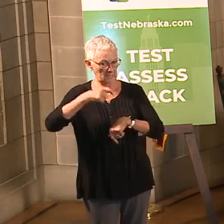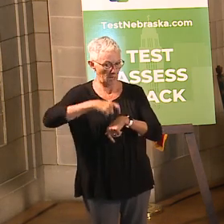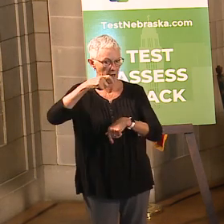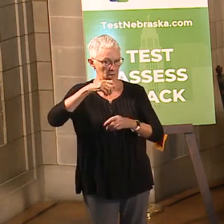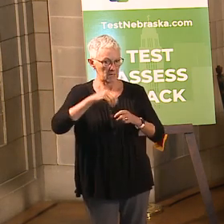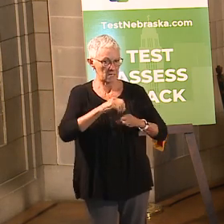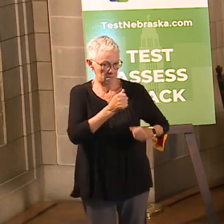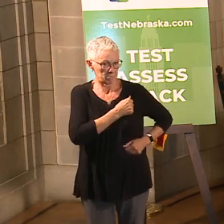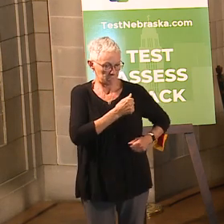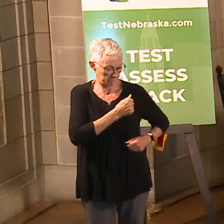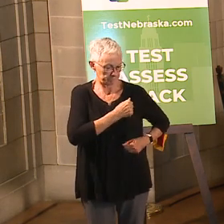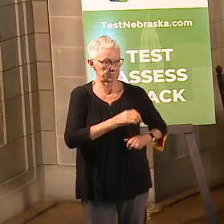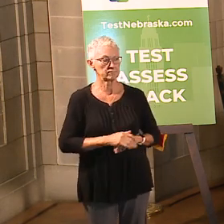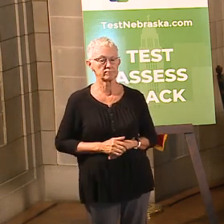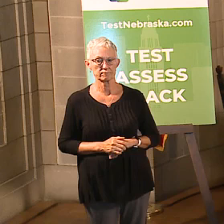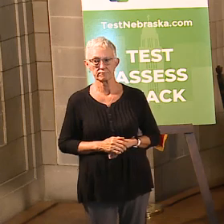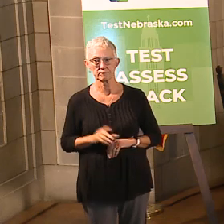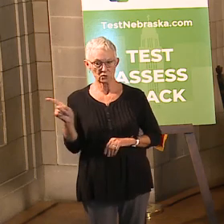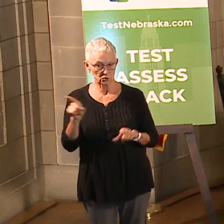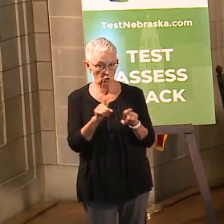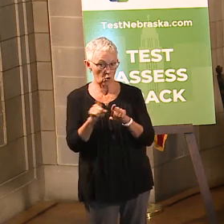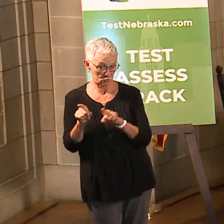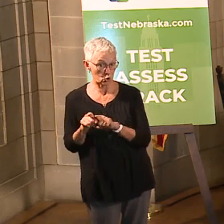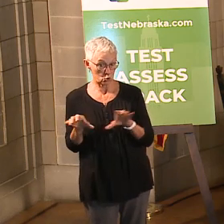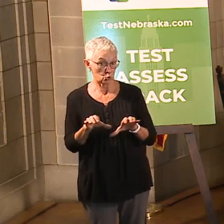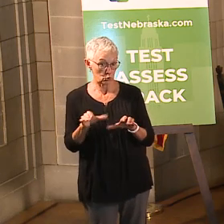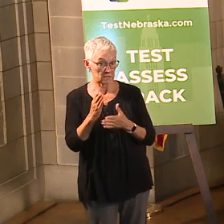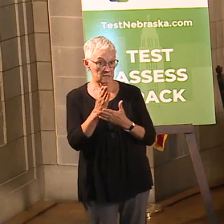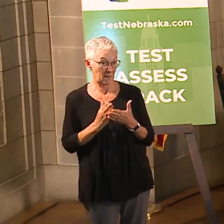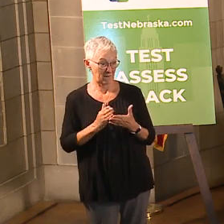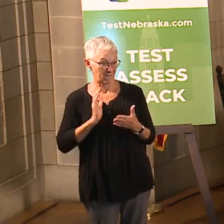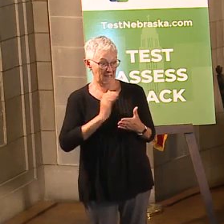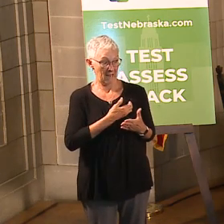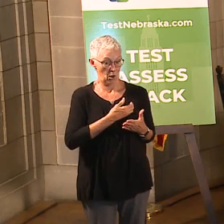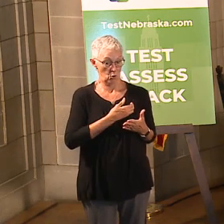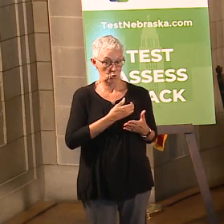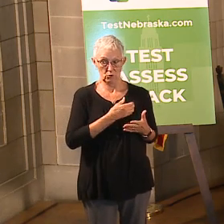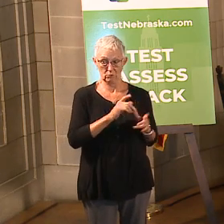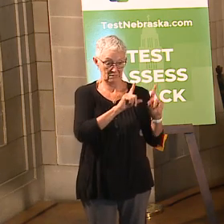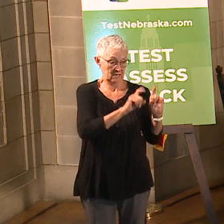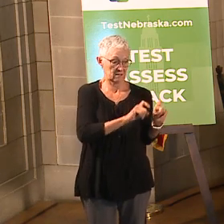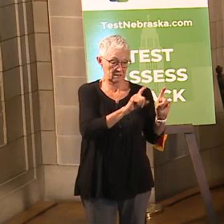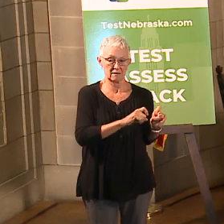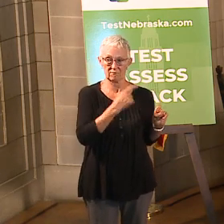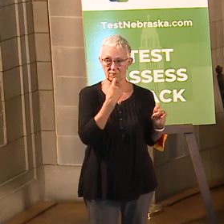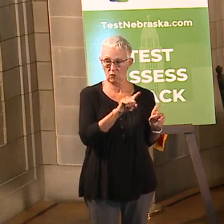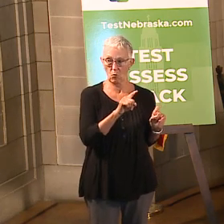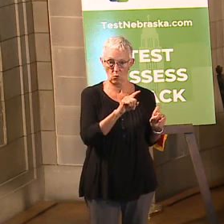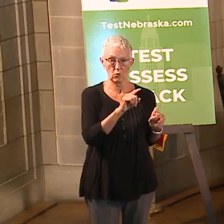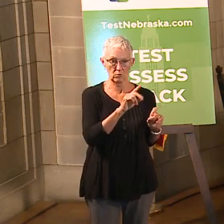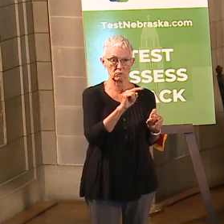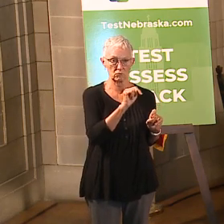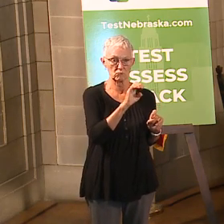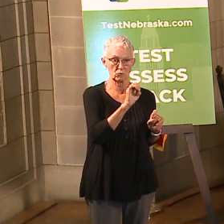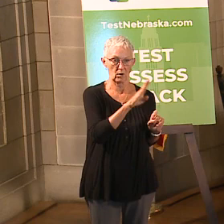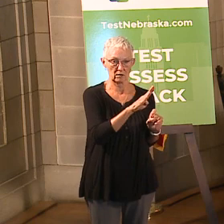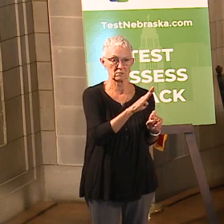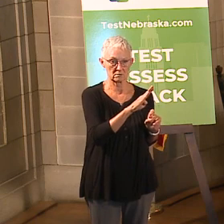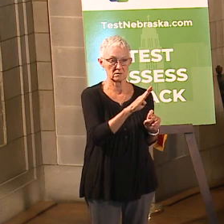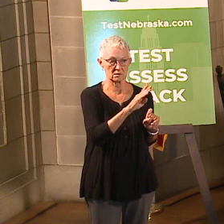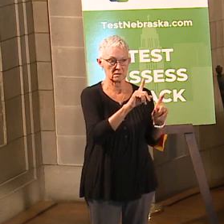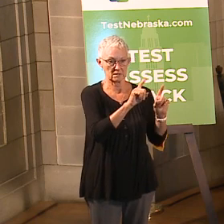But she was also doing a lot of the testing, so this is a great fit for us to be able to have Angie in the Department of Health and Human Services, and so